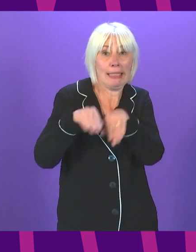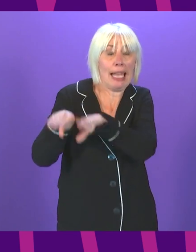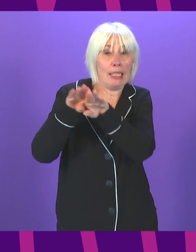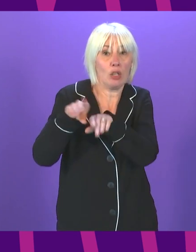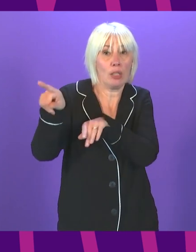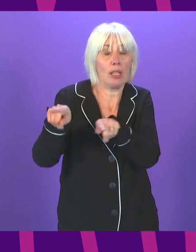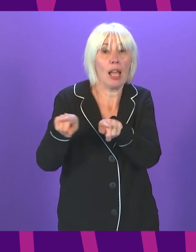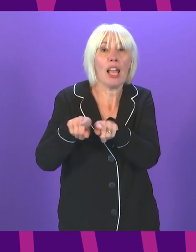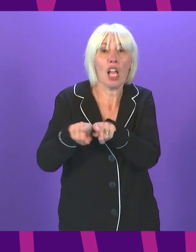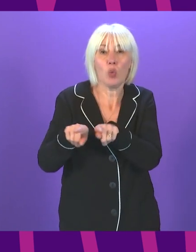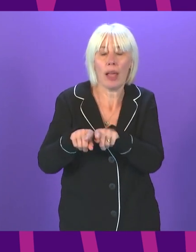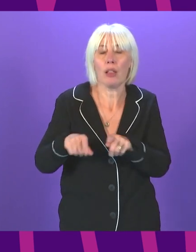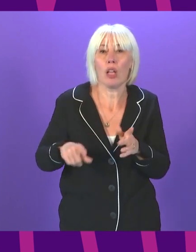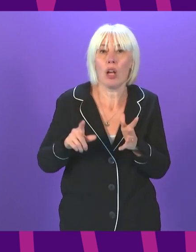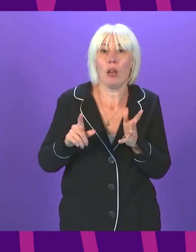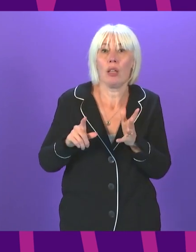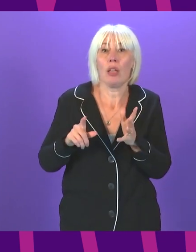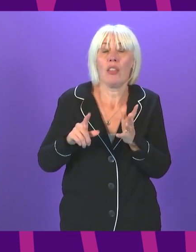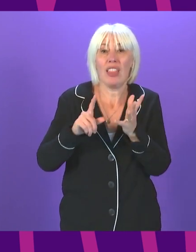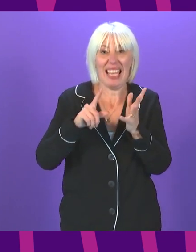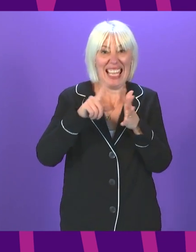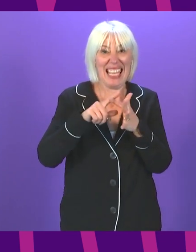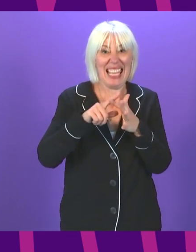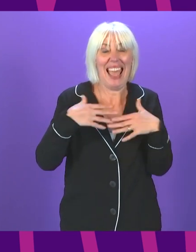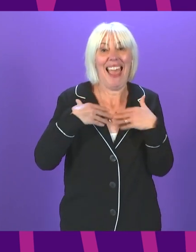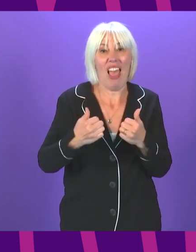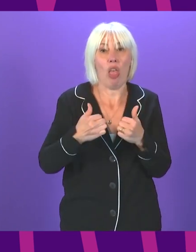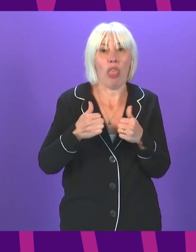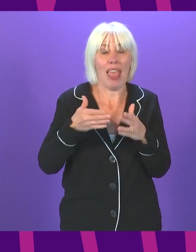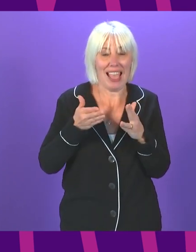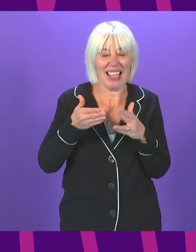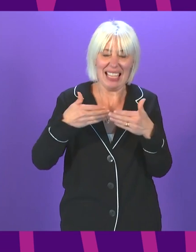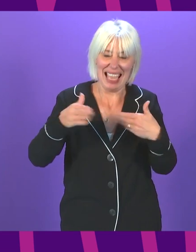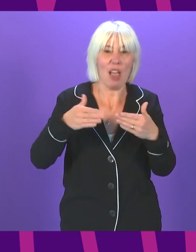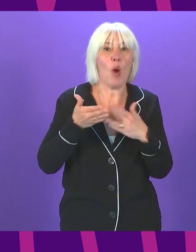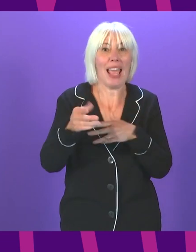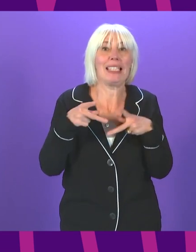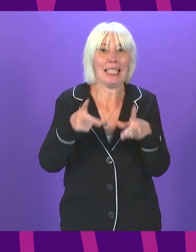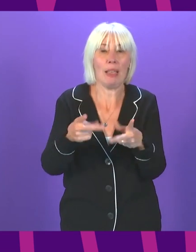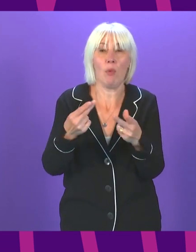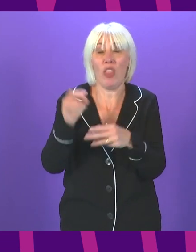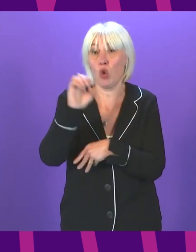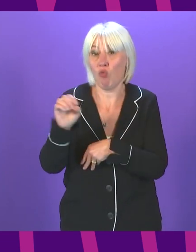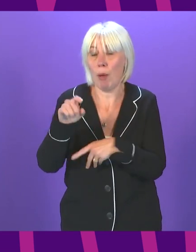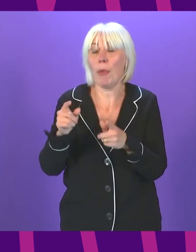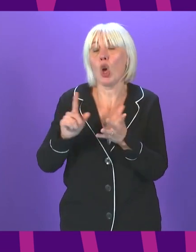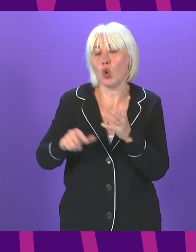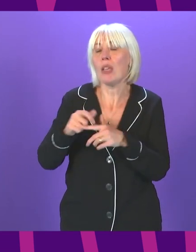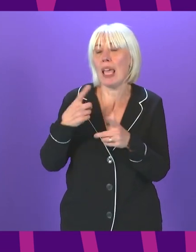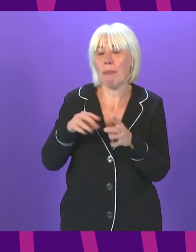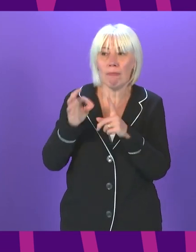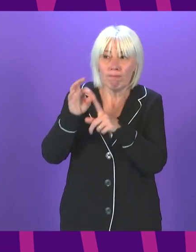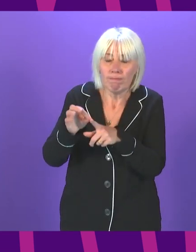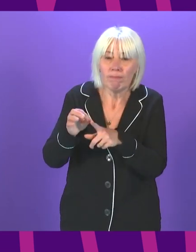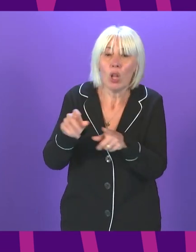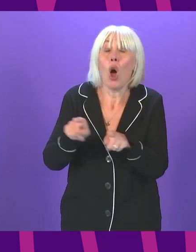UK Government's application to join the EU's eHealth Gateway scheme along with the other devolved nations. We've already successfully